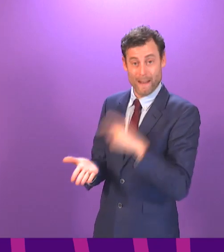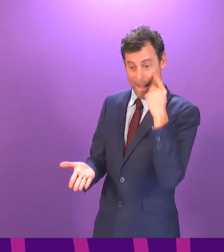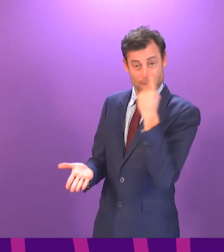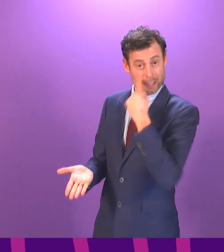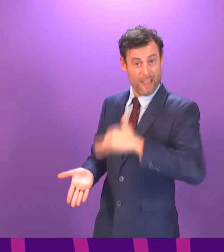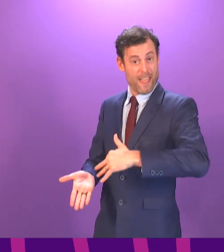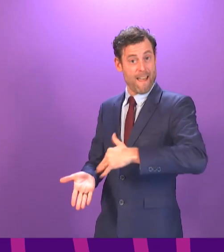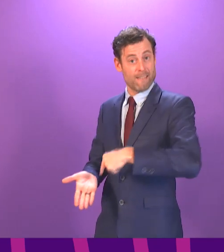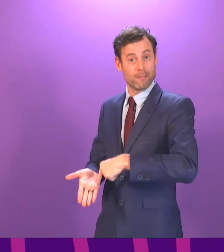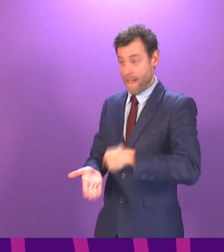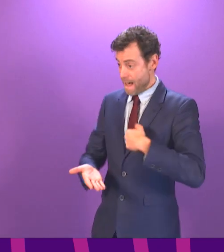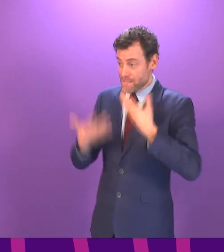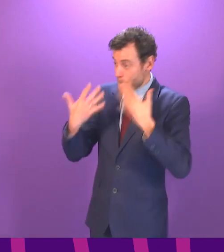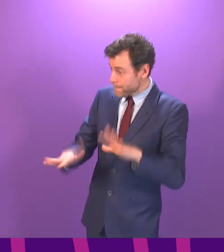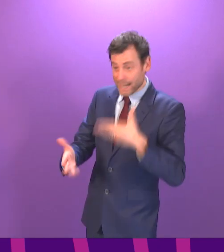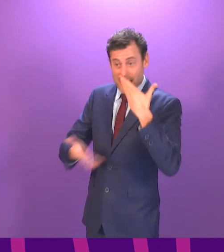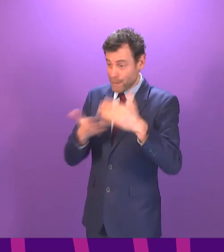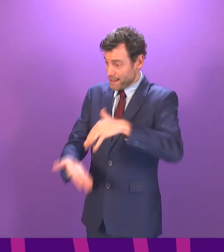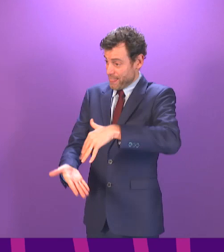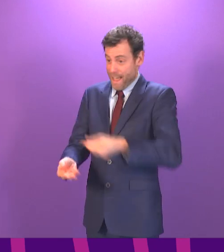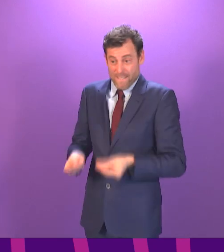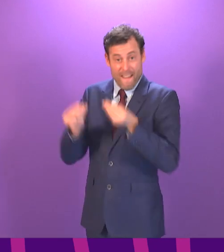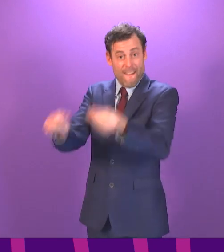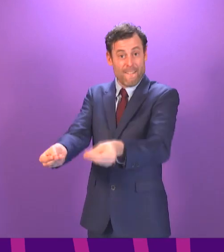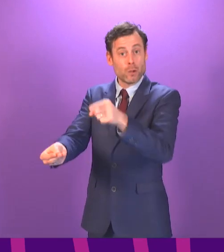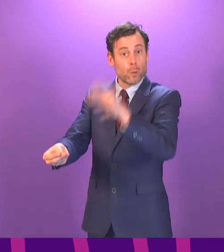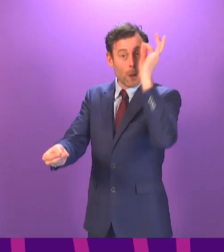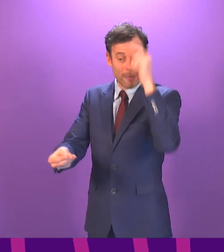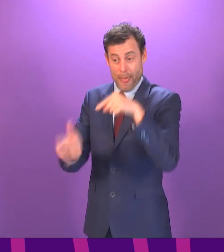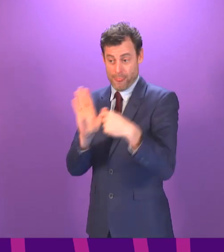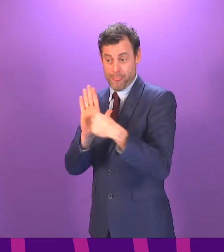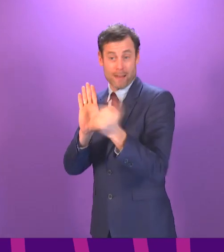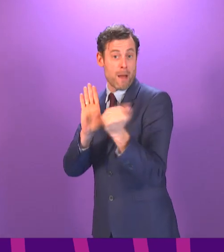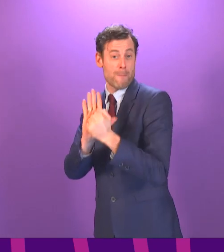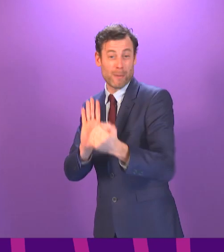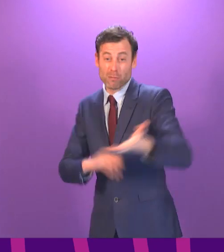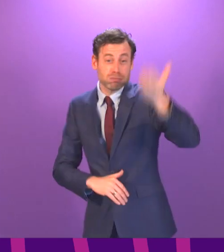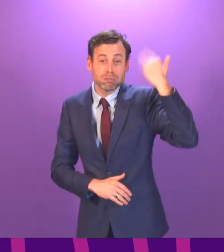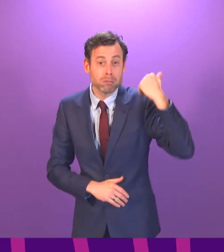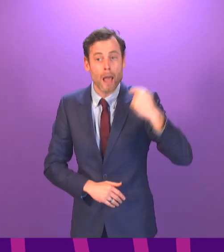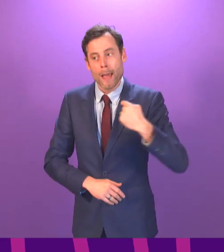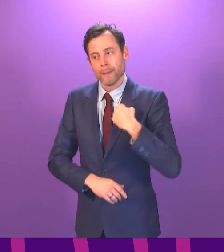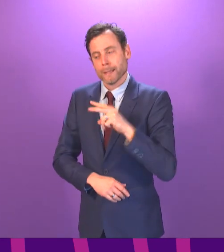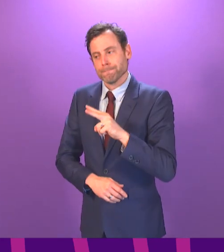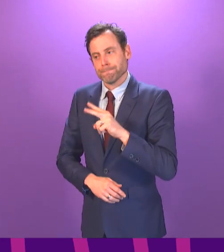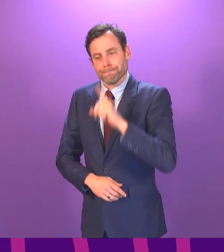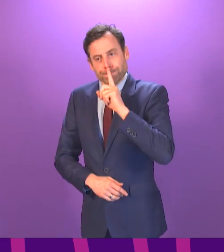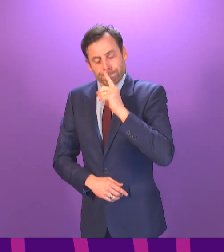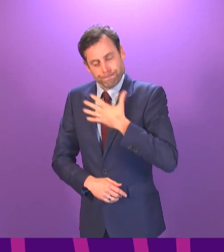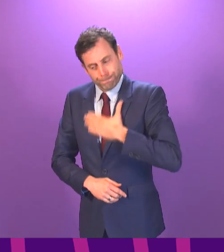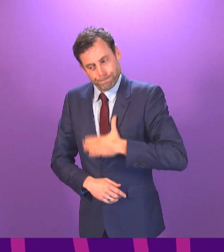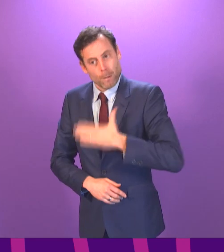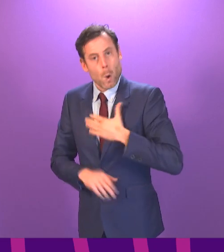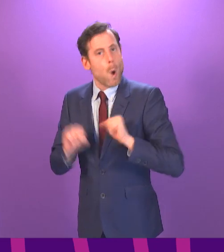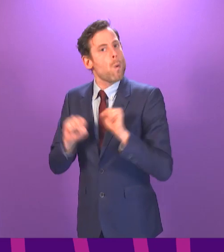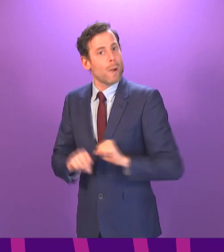is all set out in the written evidence that I've already given to the committee. That's published. That's been published for months. I've been patiently waiting now to give